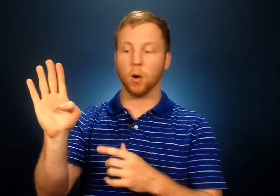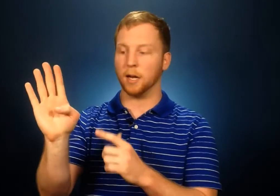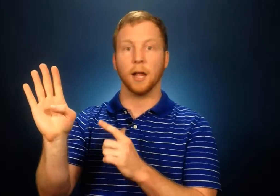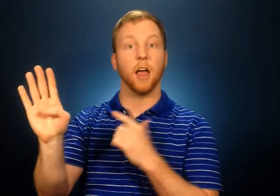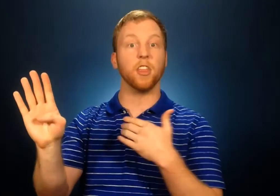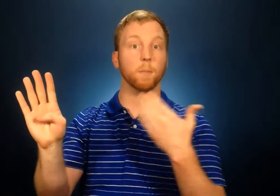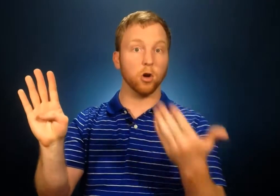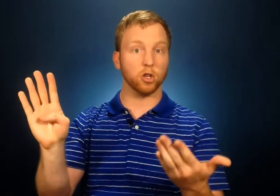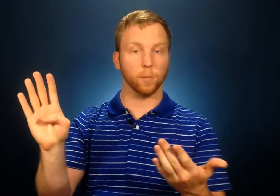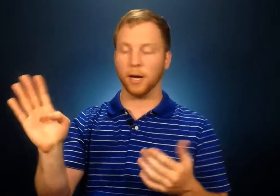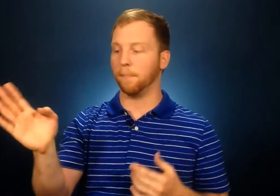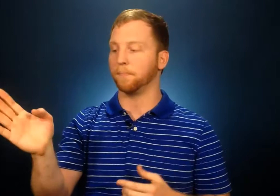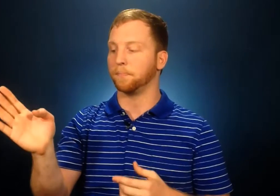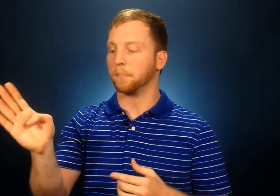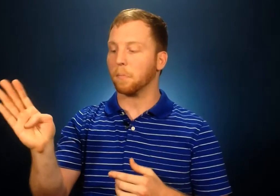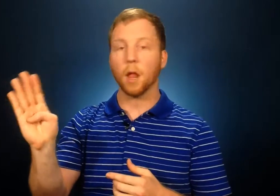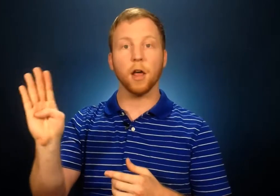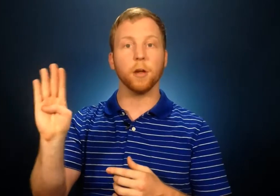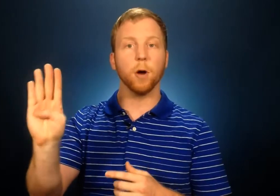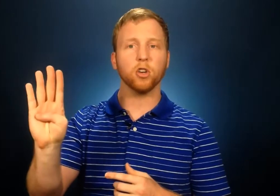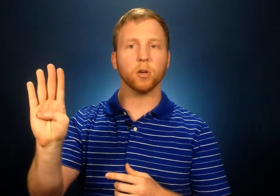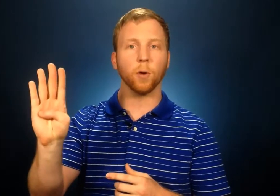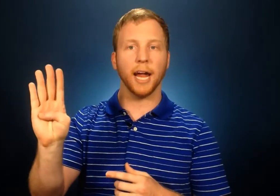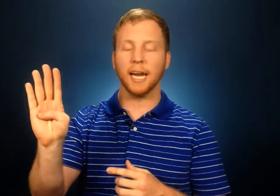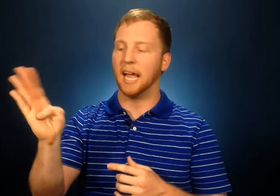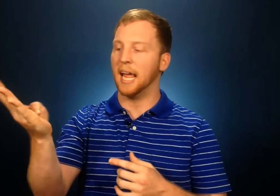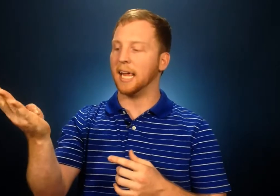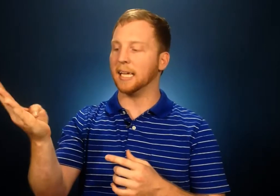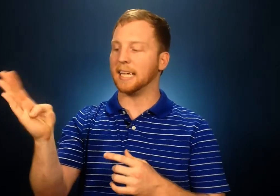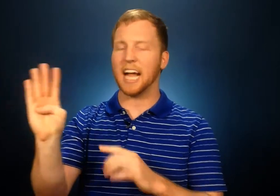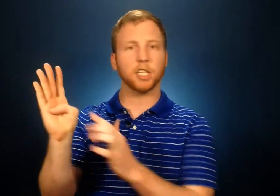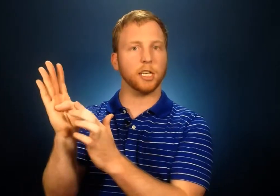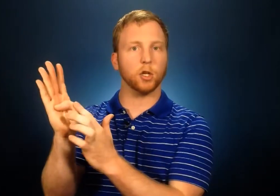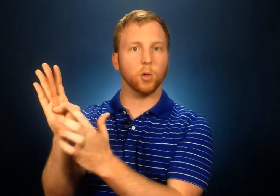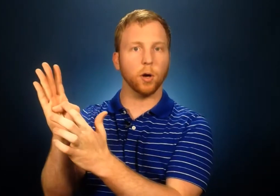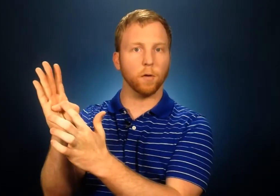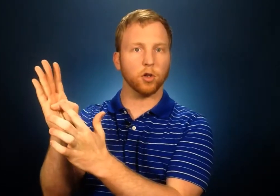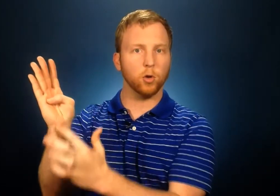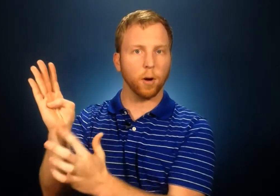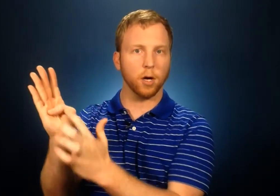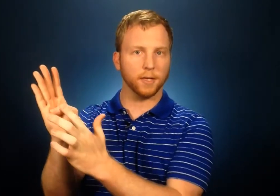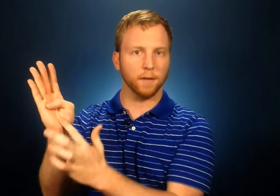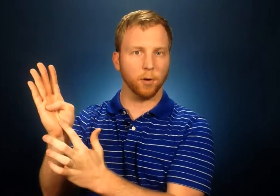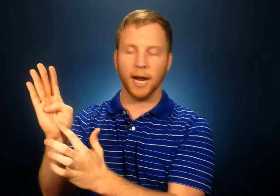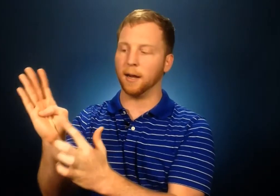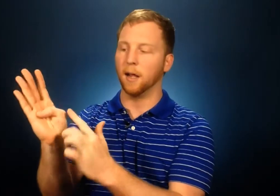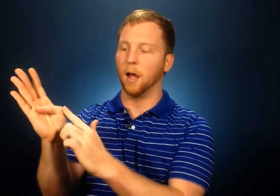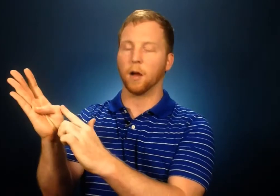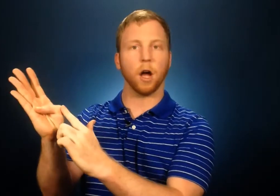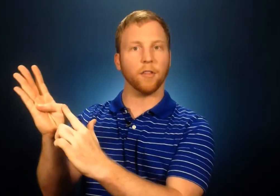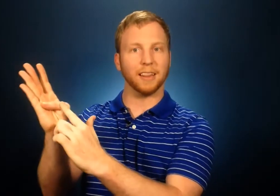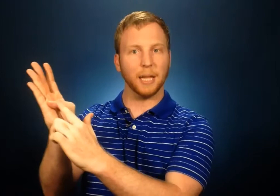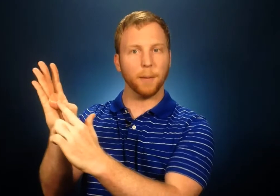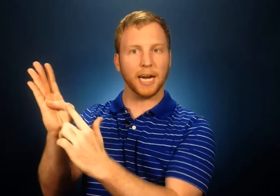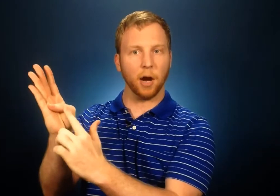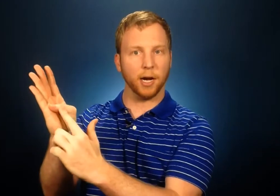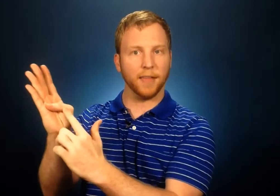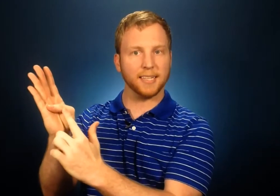it the emotional brain. Now the emotional brain is actually two two parts of the brain called the limbic area that's